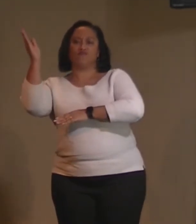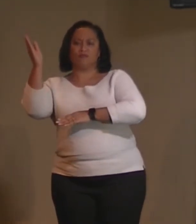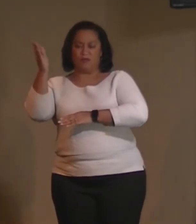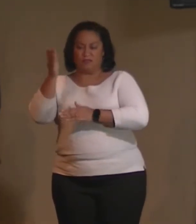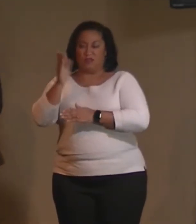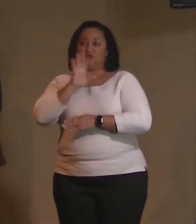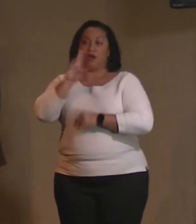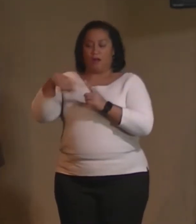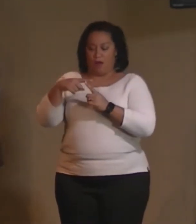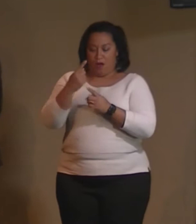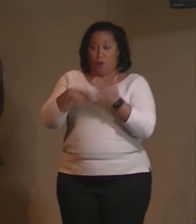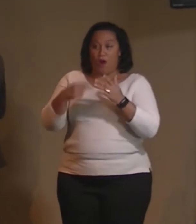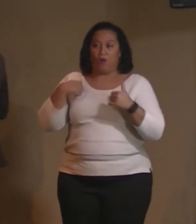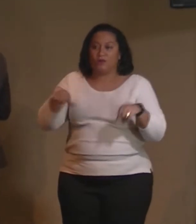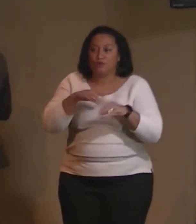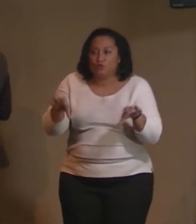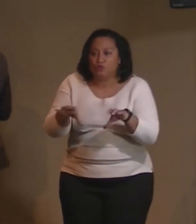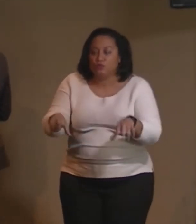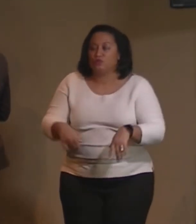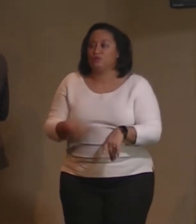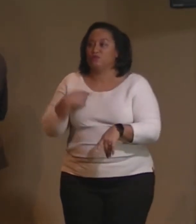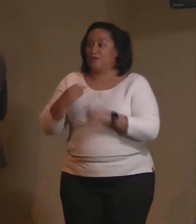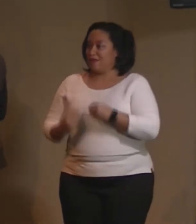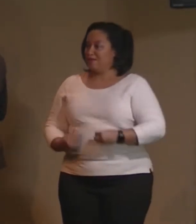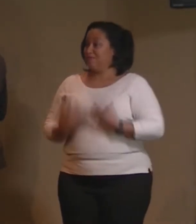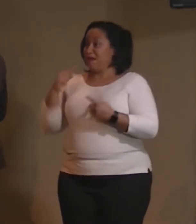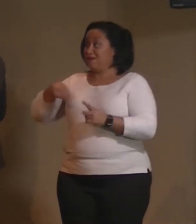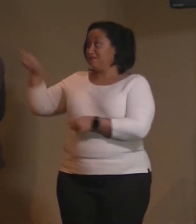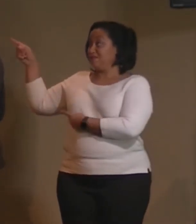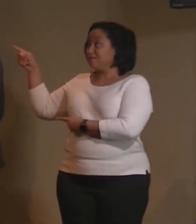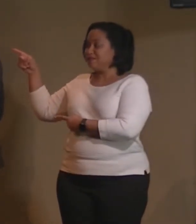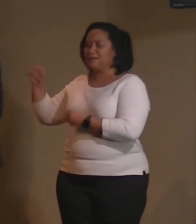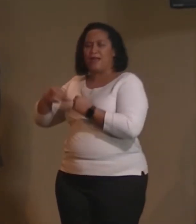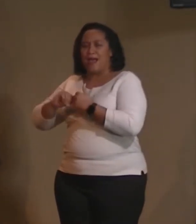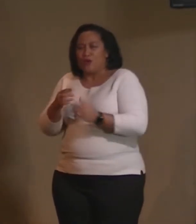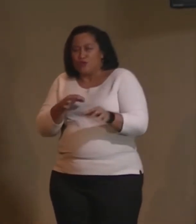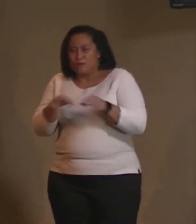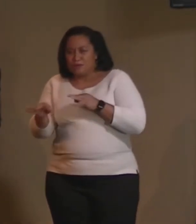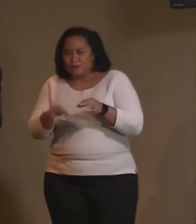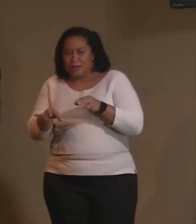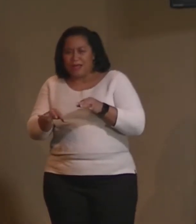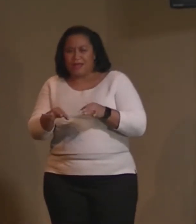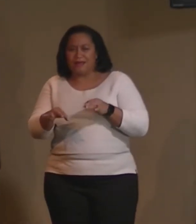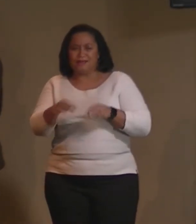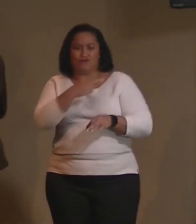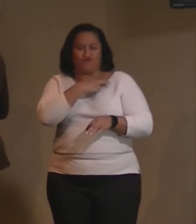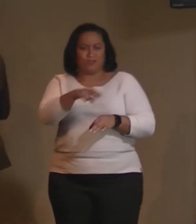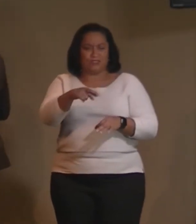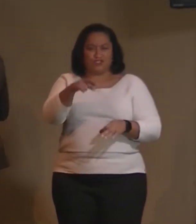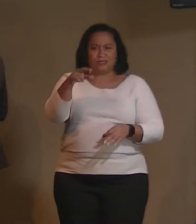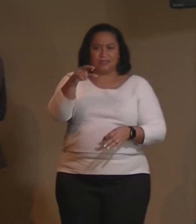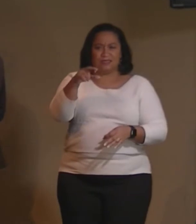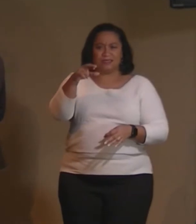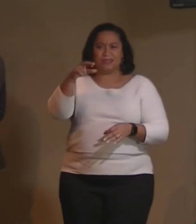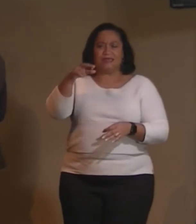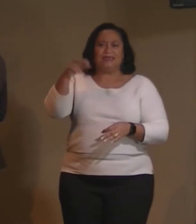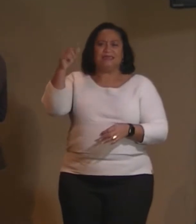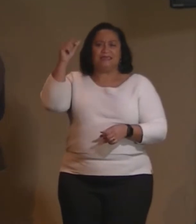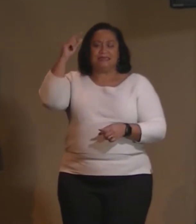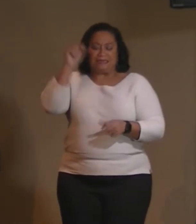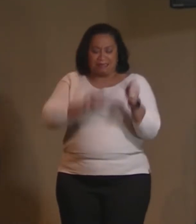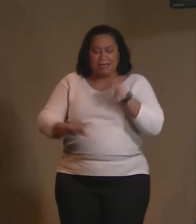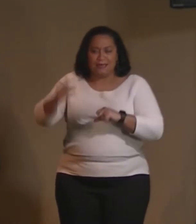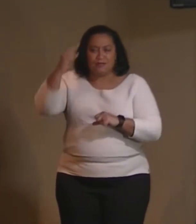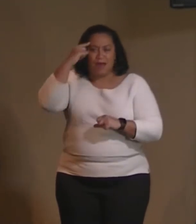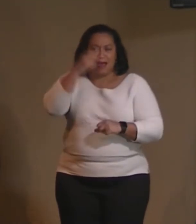inspired this slide. So, how do you explain what CSL or religious science or science of mind and spirit is to someone who